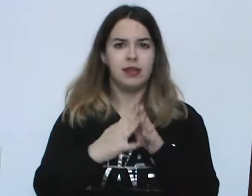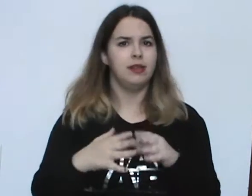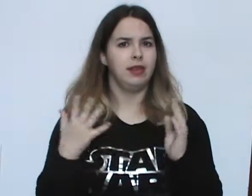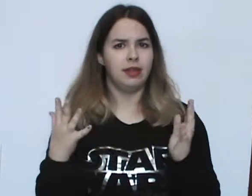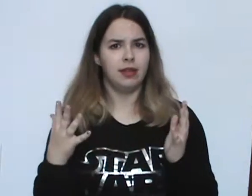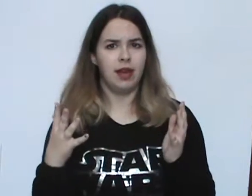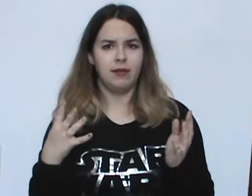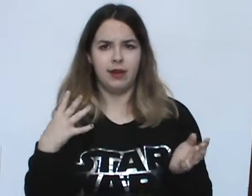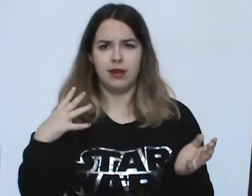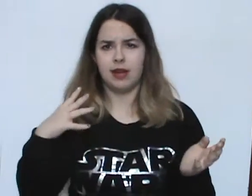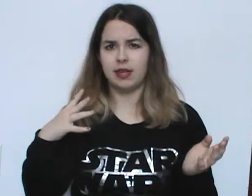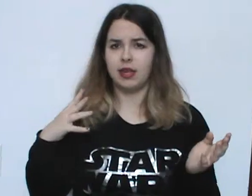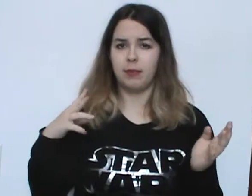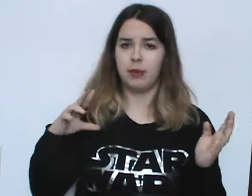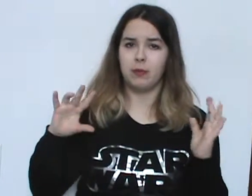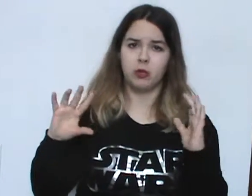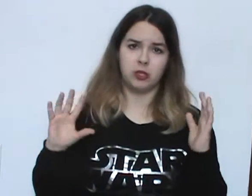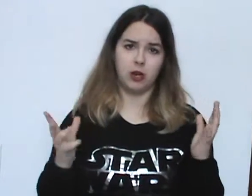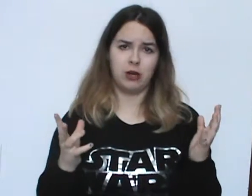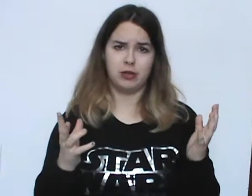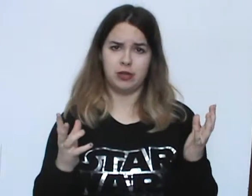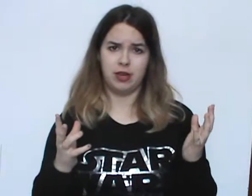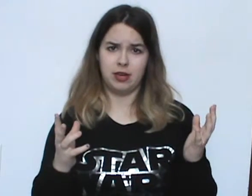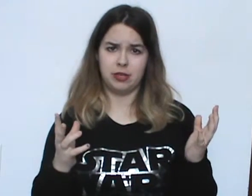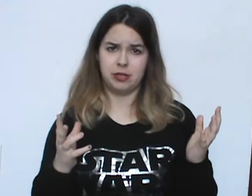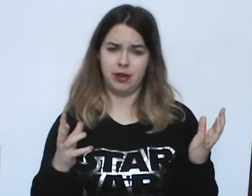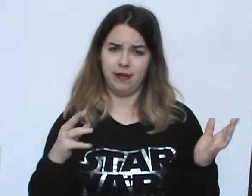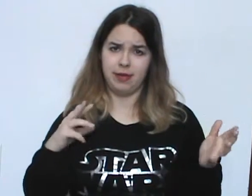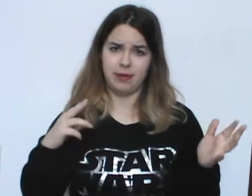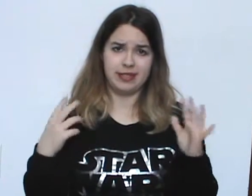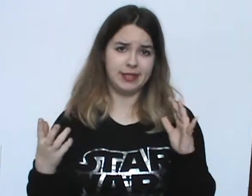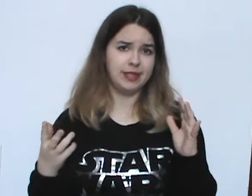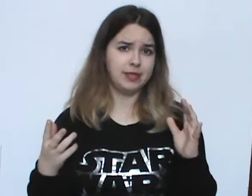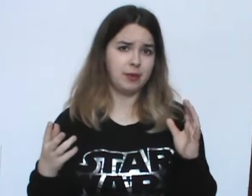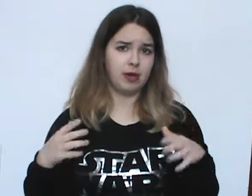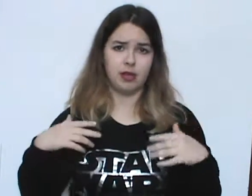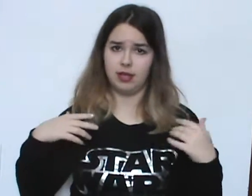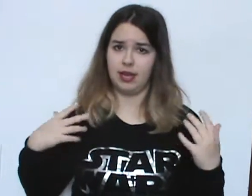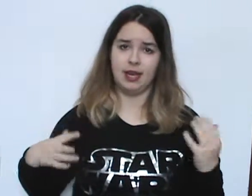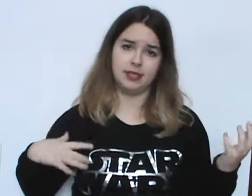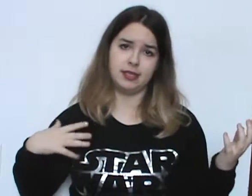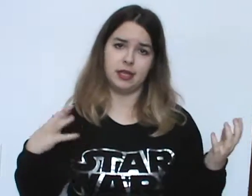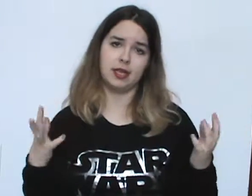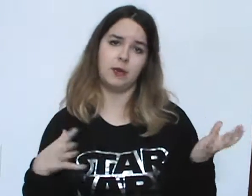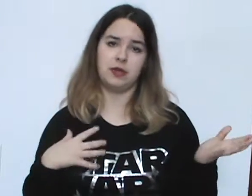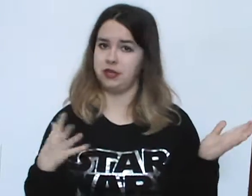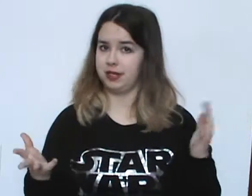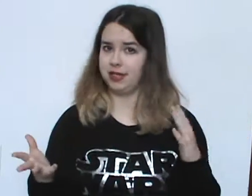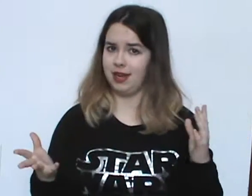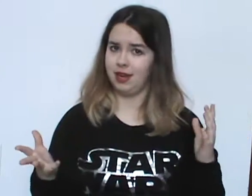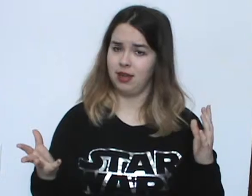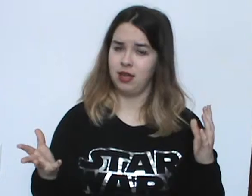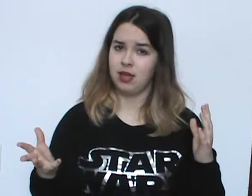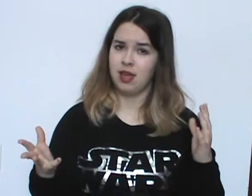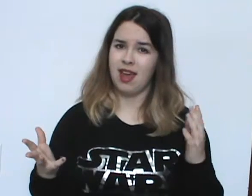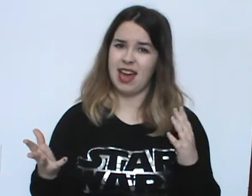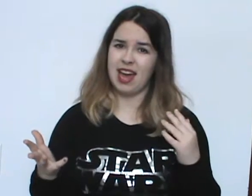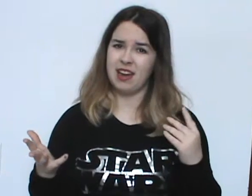Neil having to take like a bit more charge of the residents while Leanne's dealing with Jesse. I